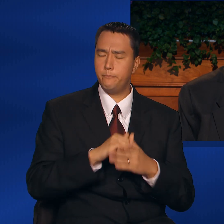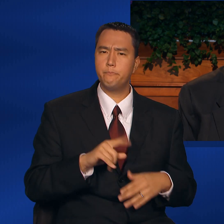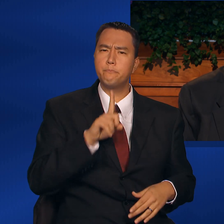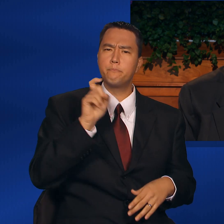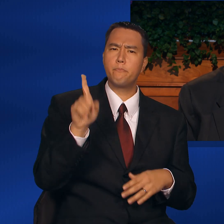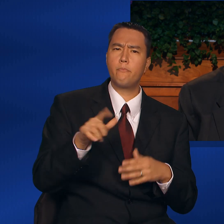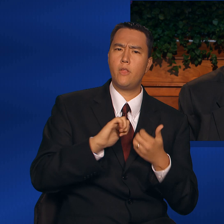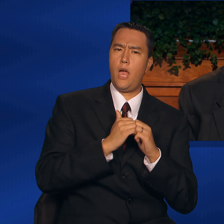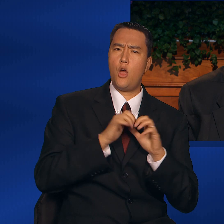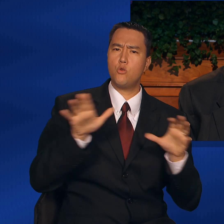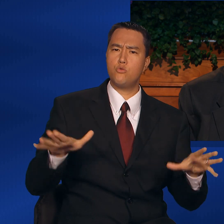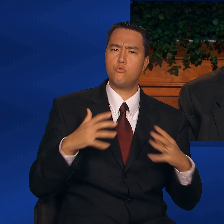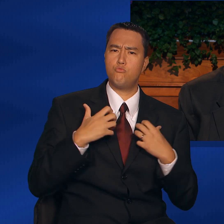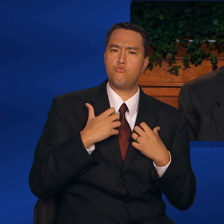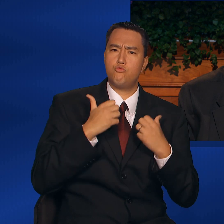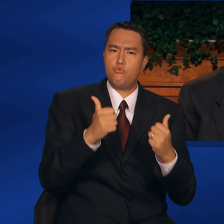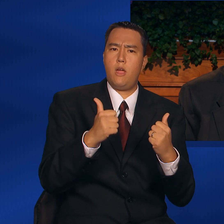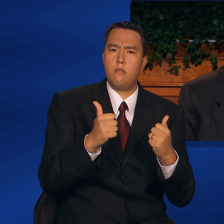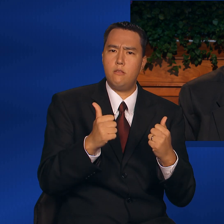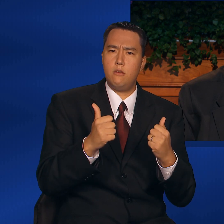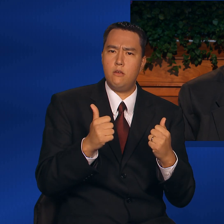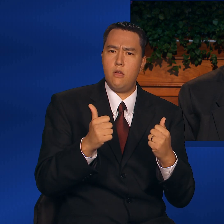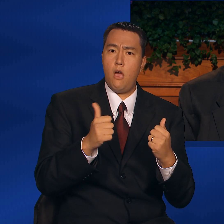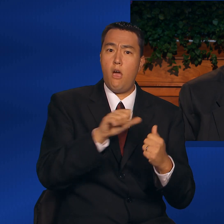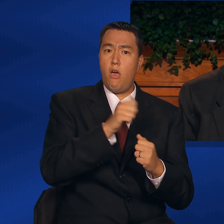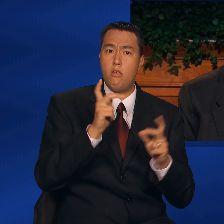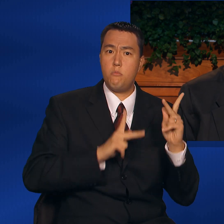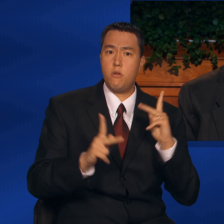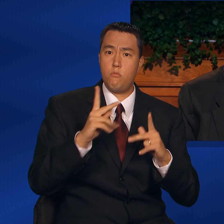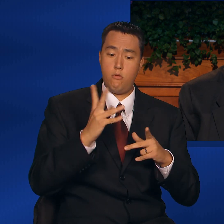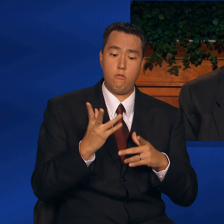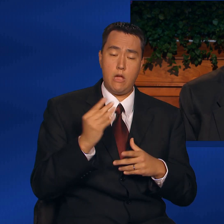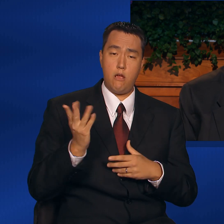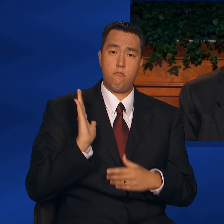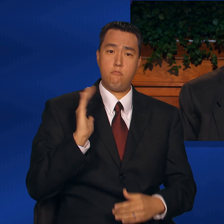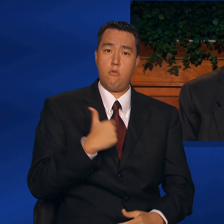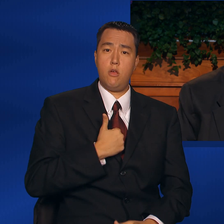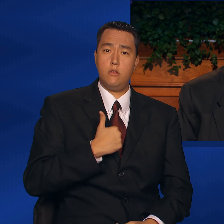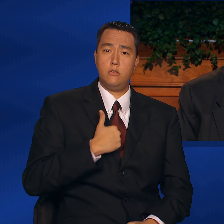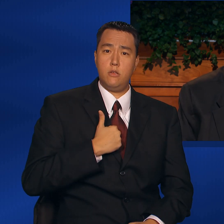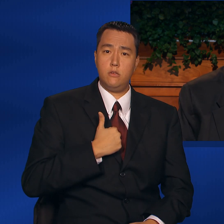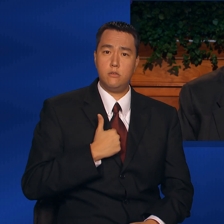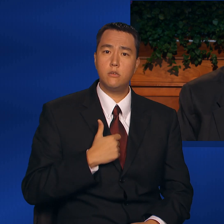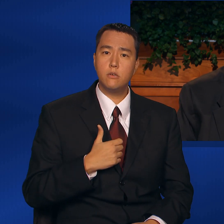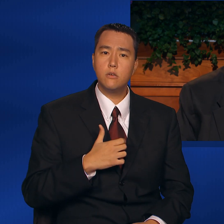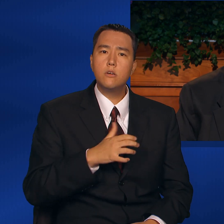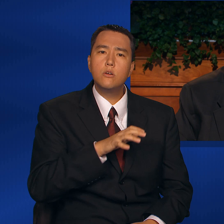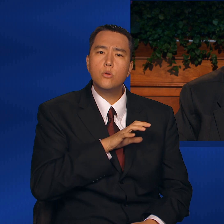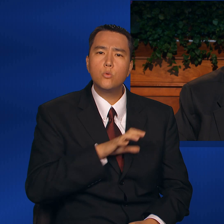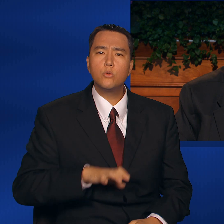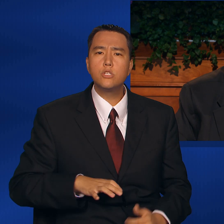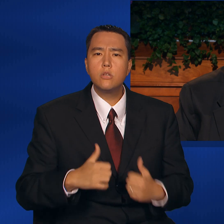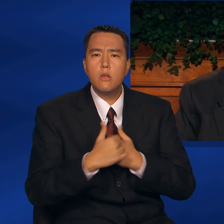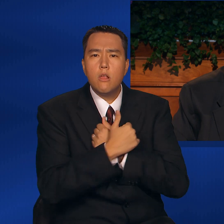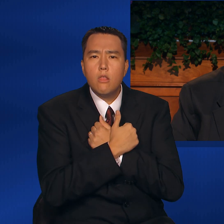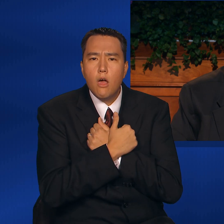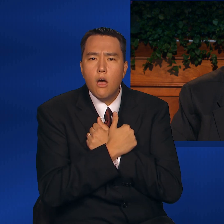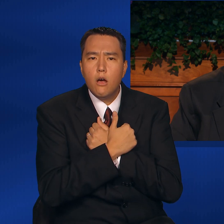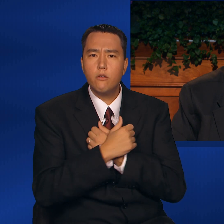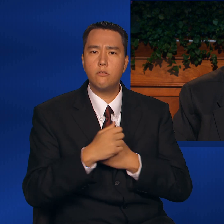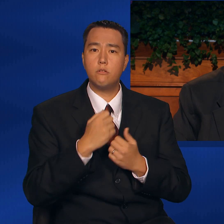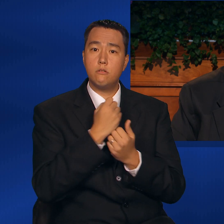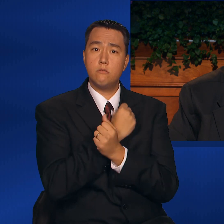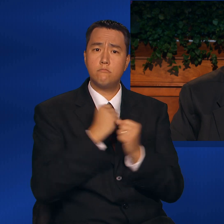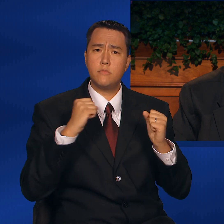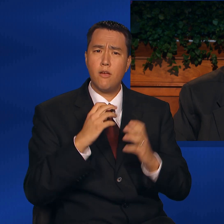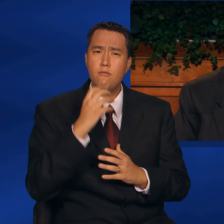we doing in strengthening them within ourselves? Christian love. The Savior